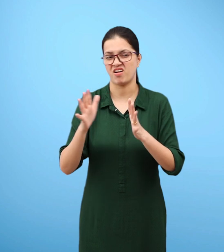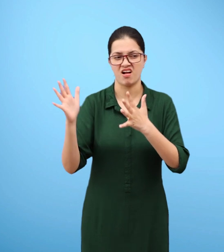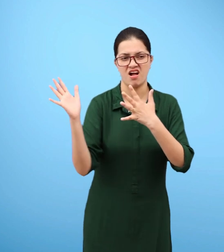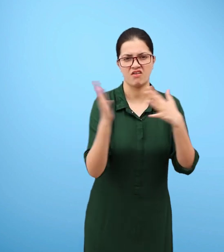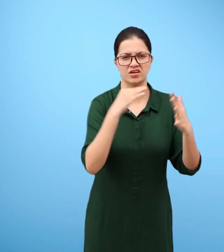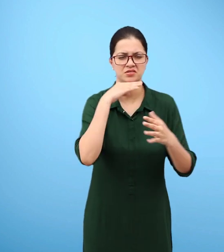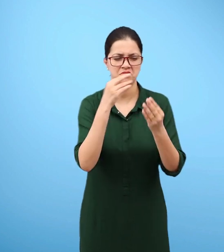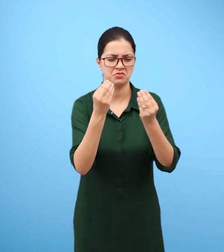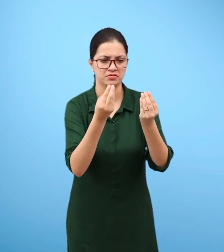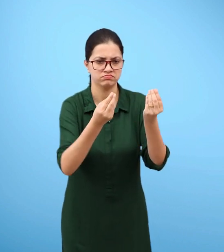mask.